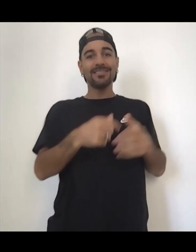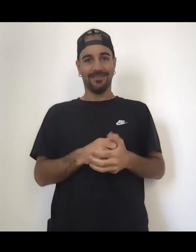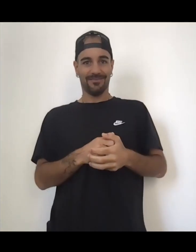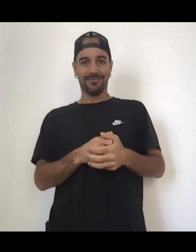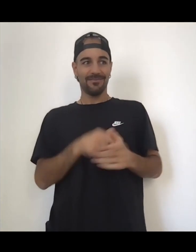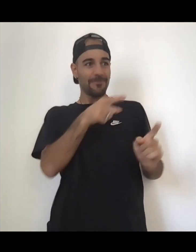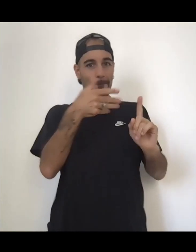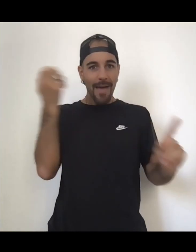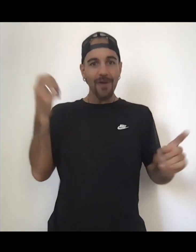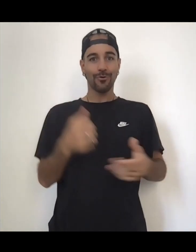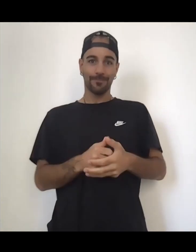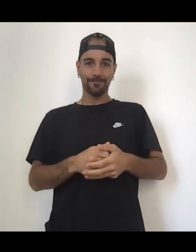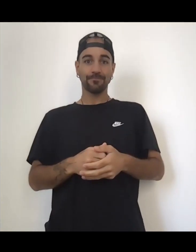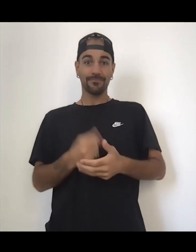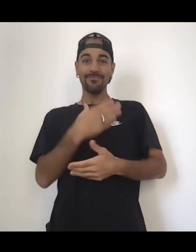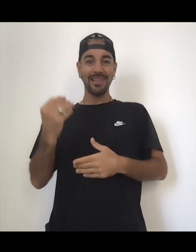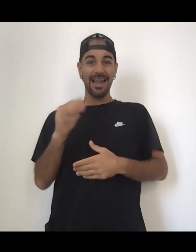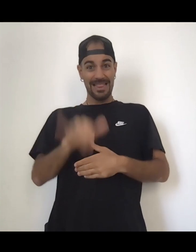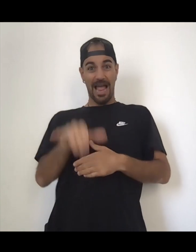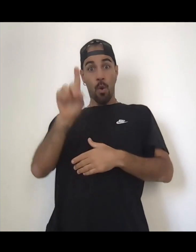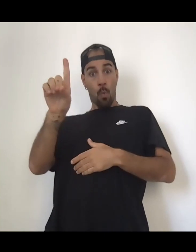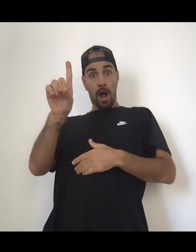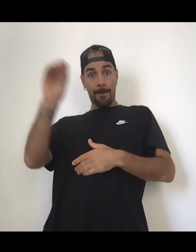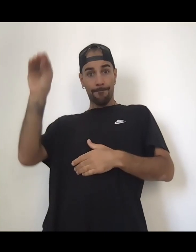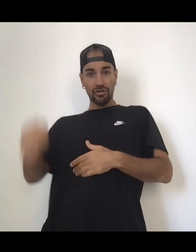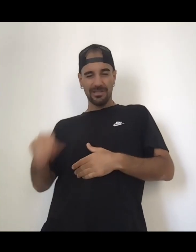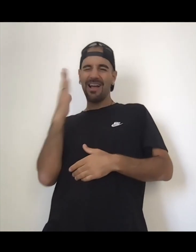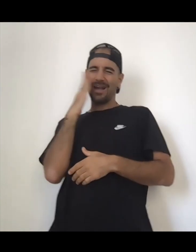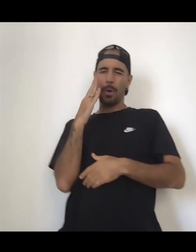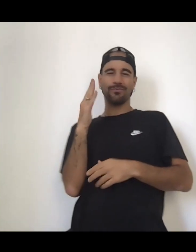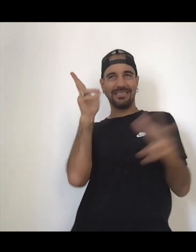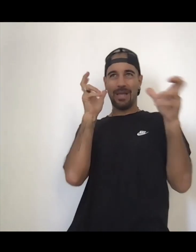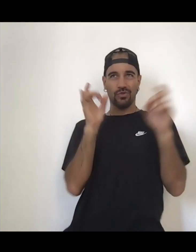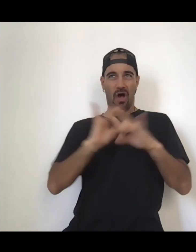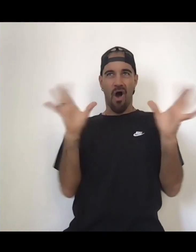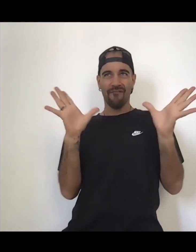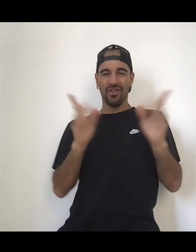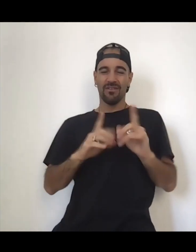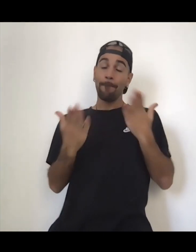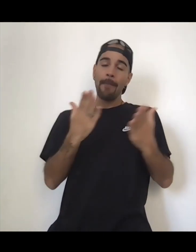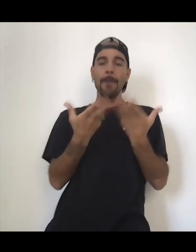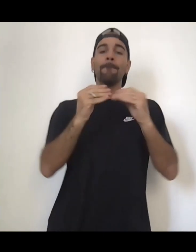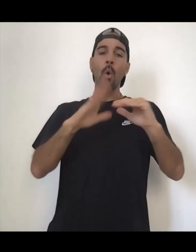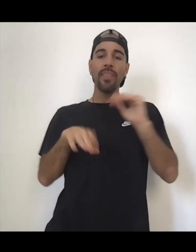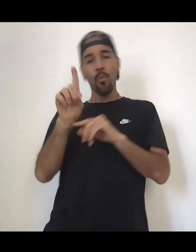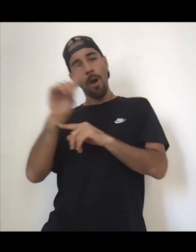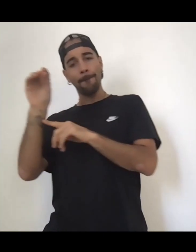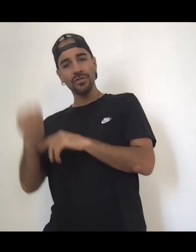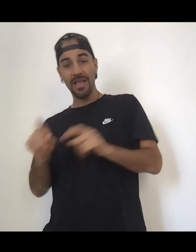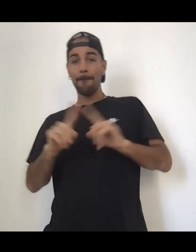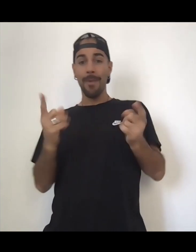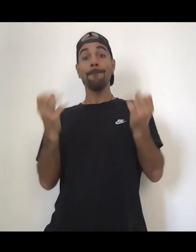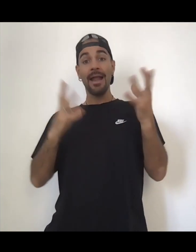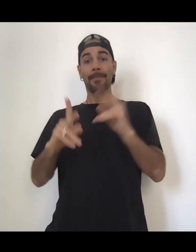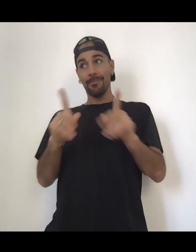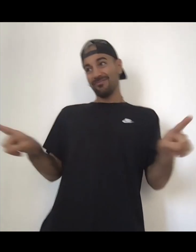specific task to manifest it into existence and then move through the next one. Like only a certain, a very small amount, maybe it's bigger than 1% but they call it